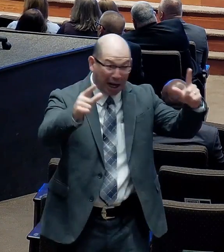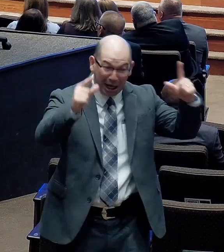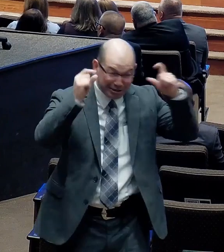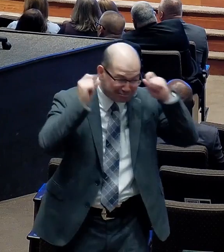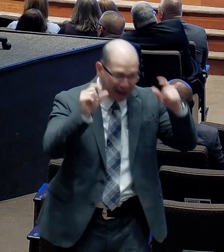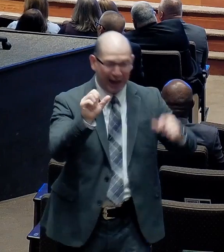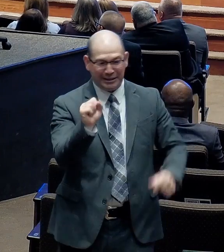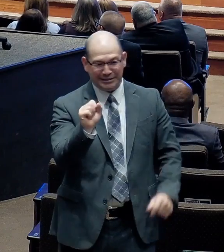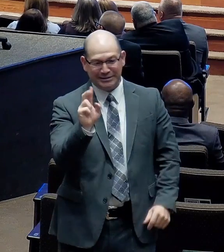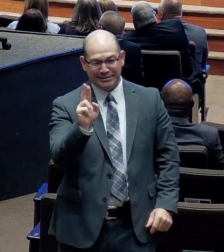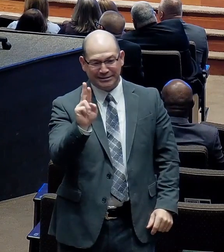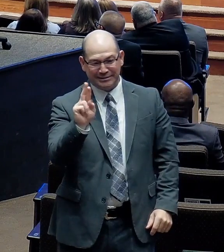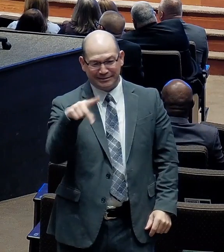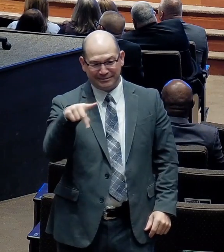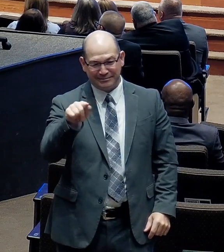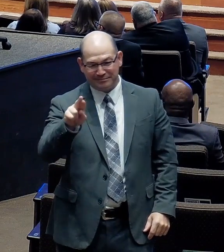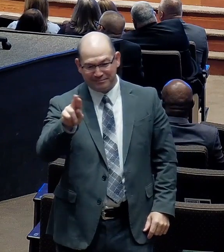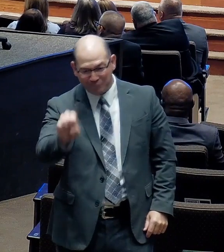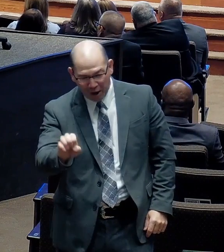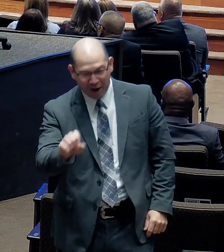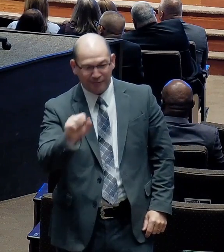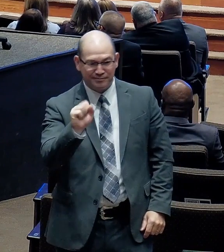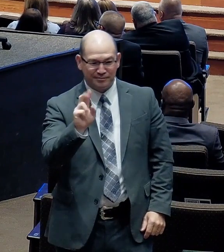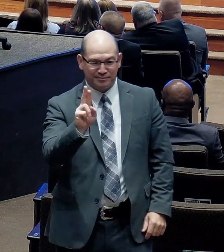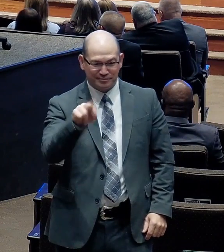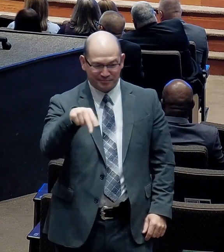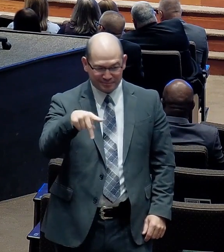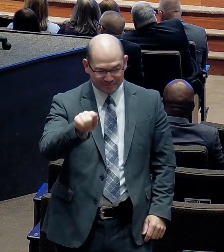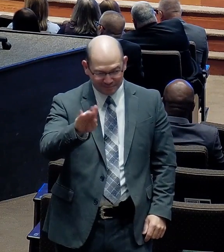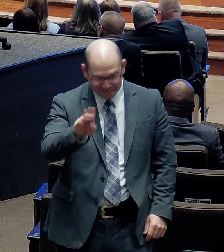And the church offered a great salary, zero.